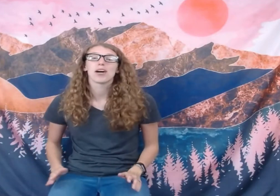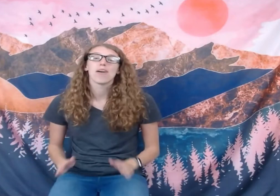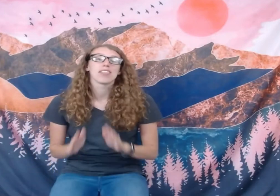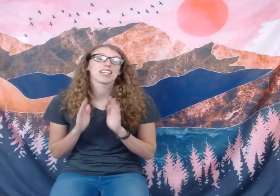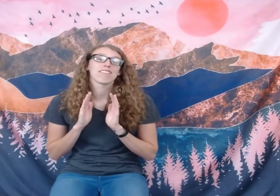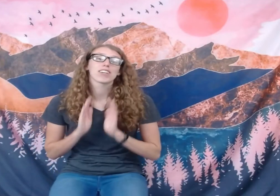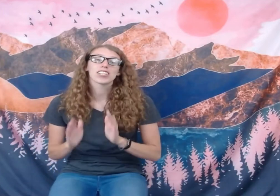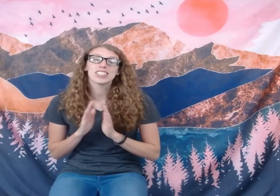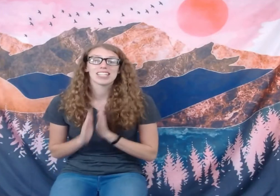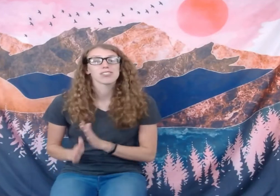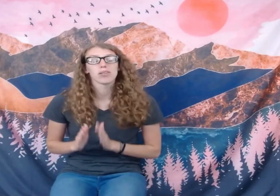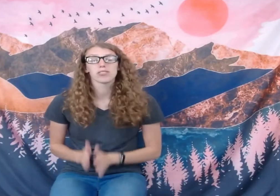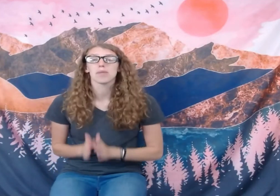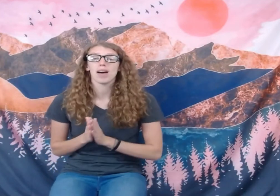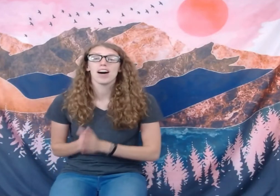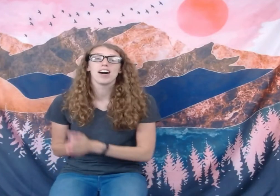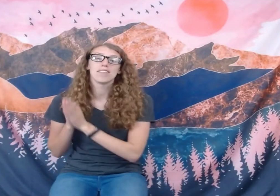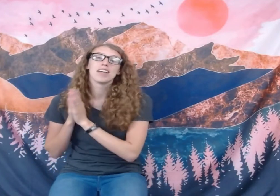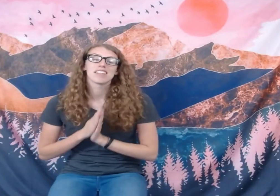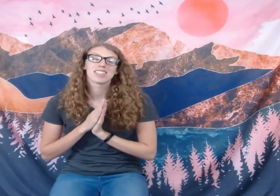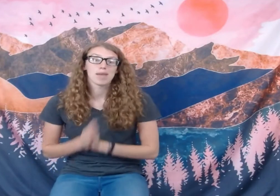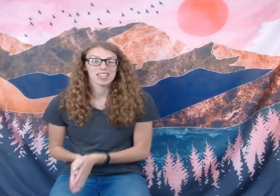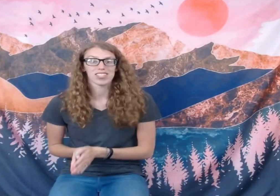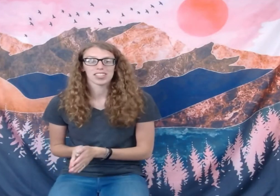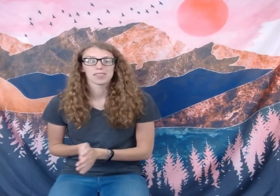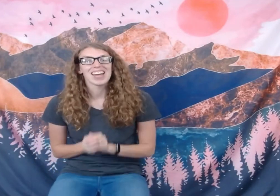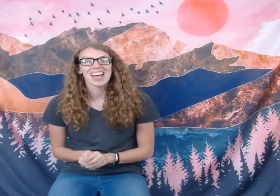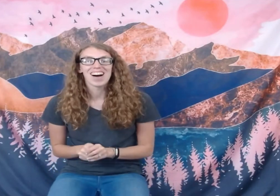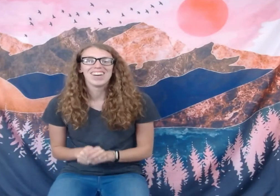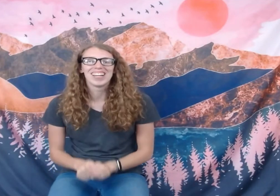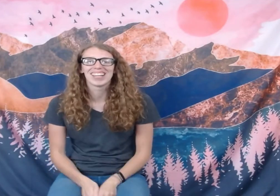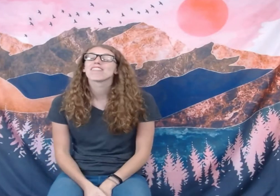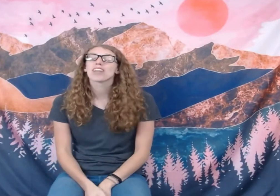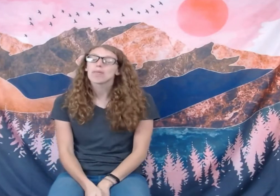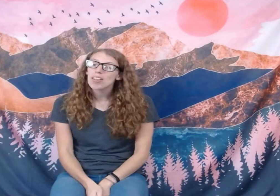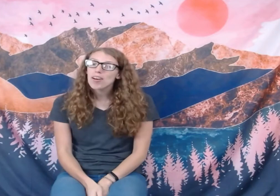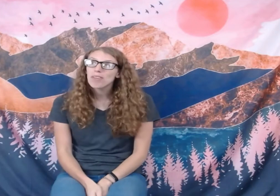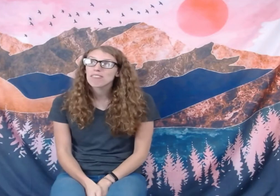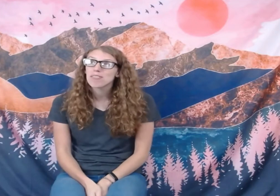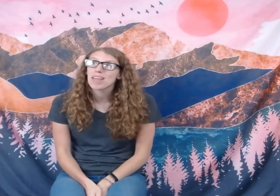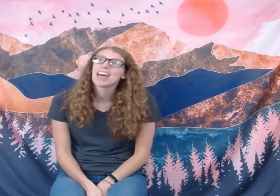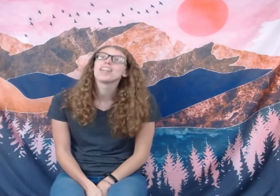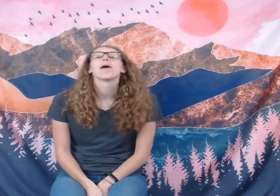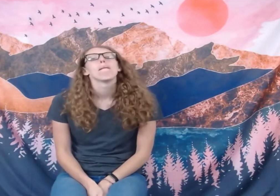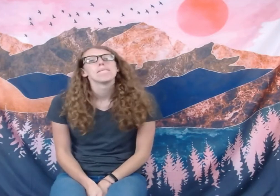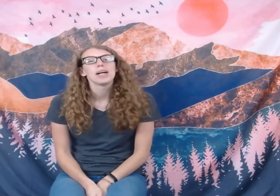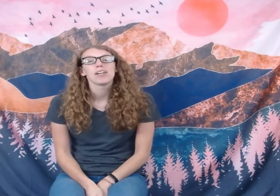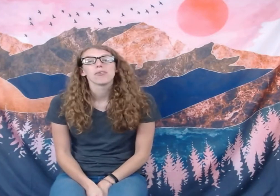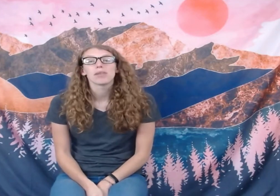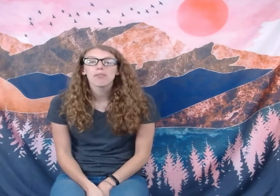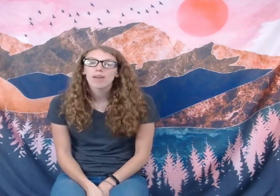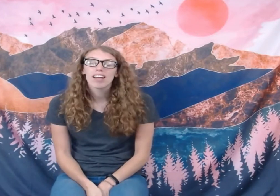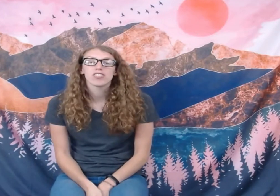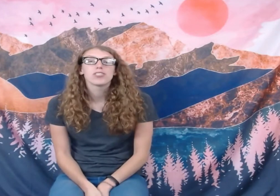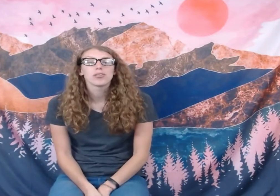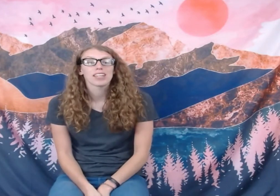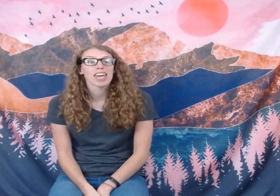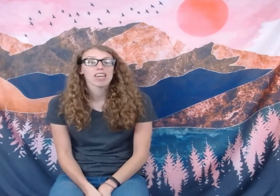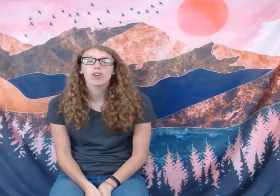to go on the first intro trip of the semester. And now I've come a long way from then. But we went to a cave